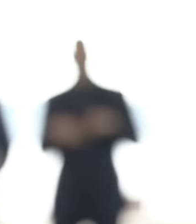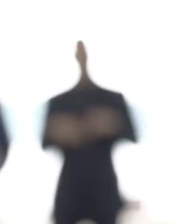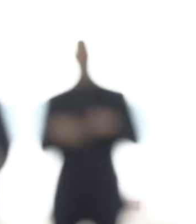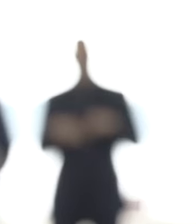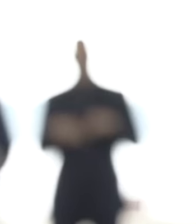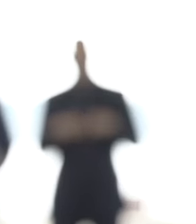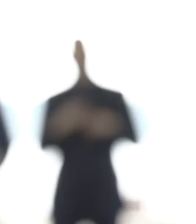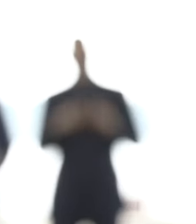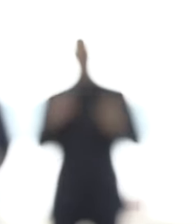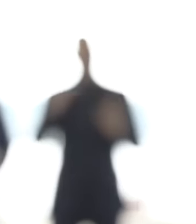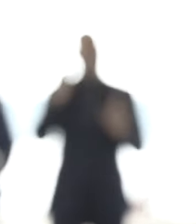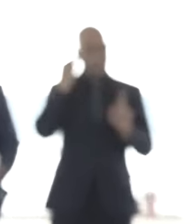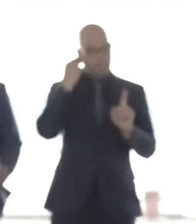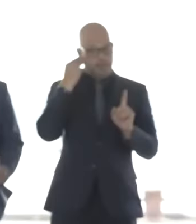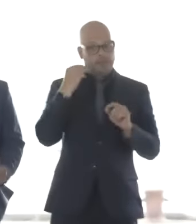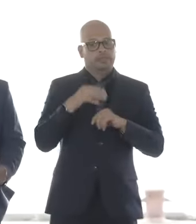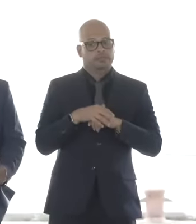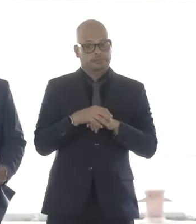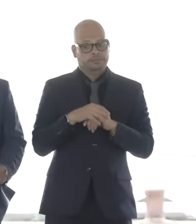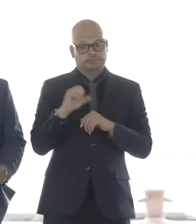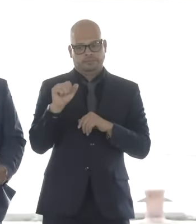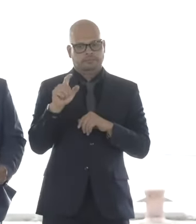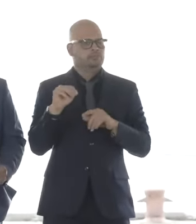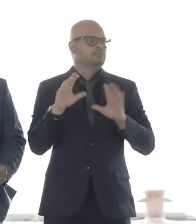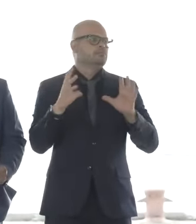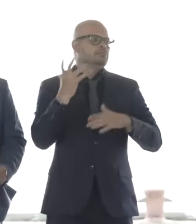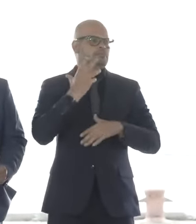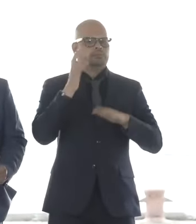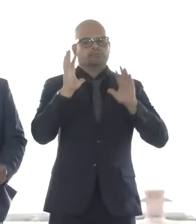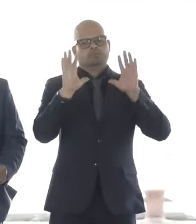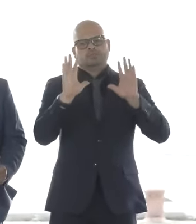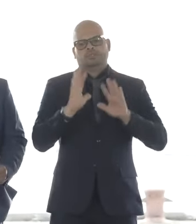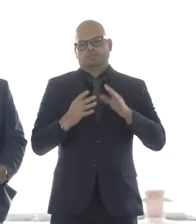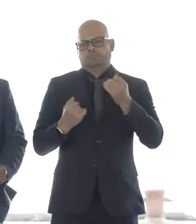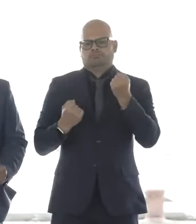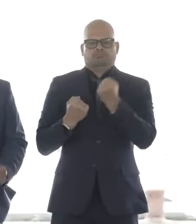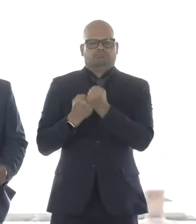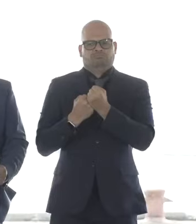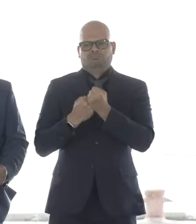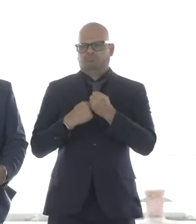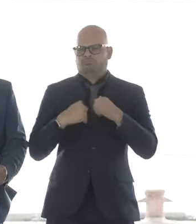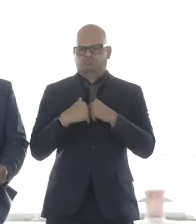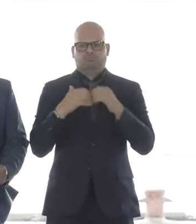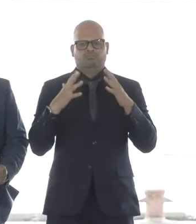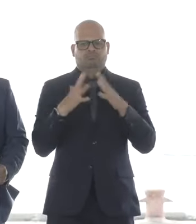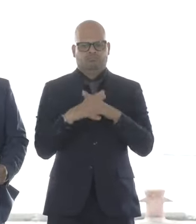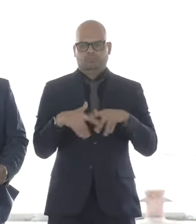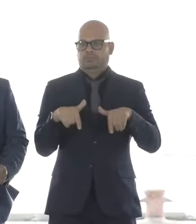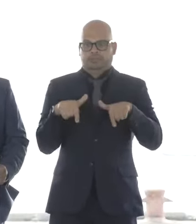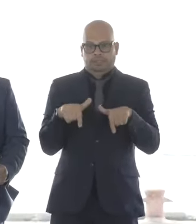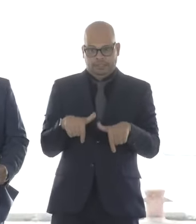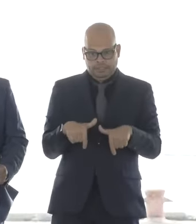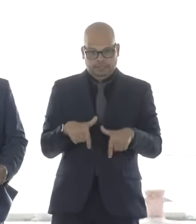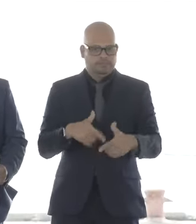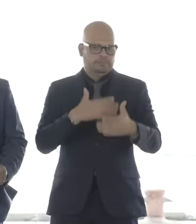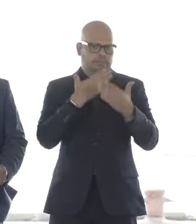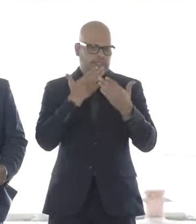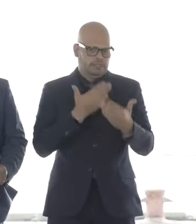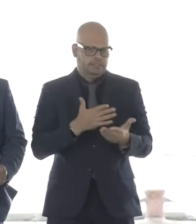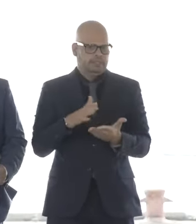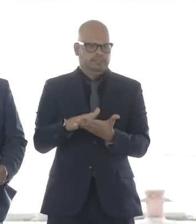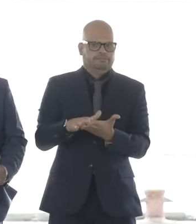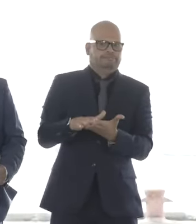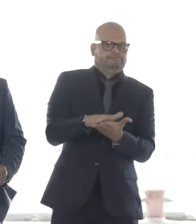a great ally and has strongly supported the creation of these good, clean energy jobs for the